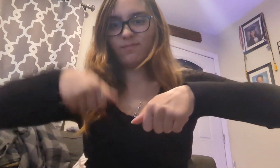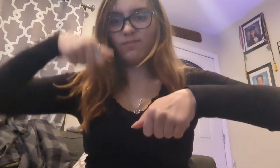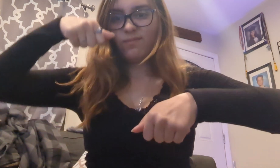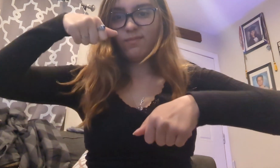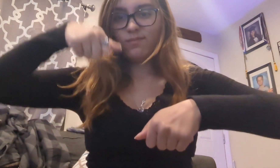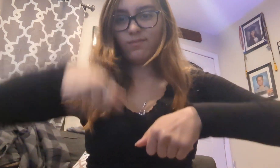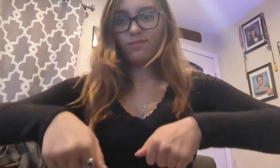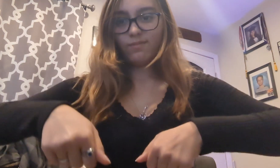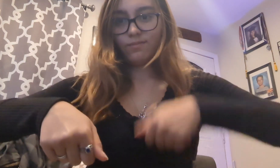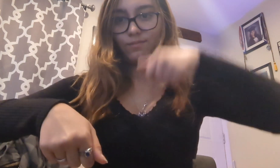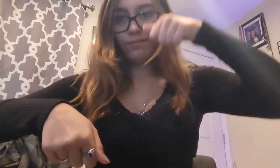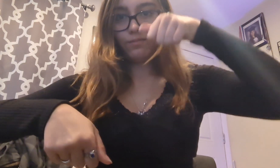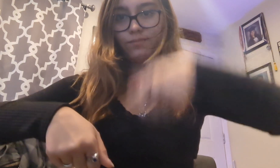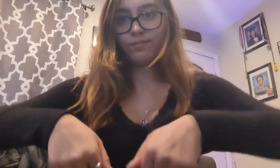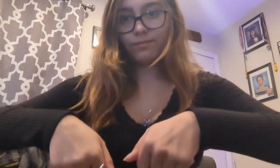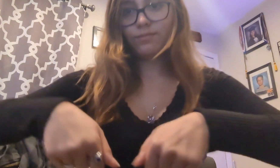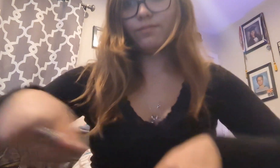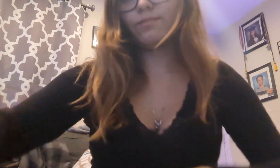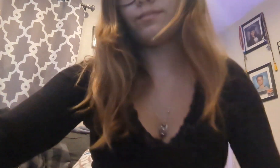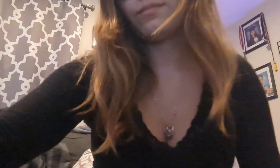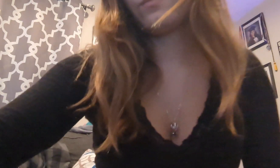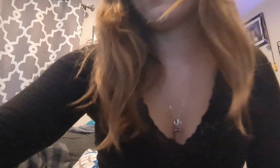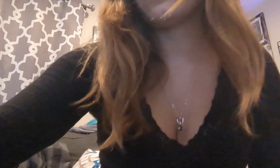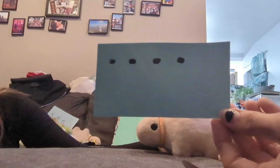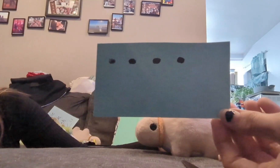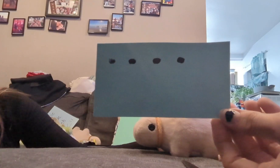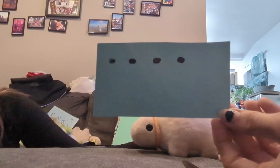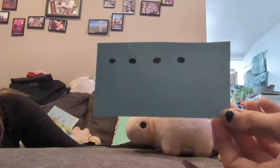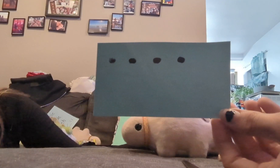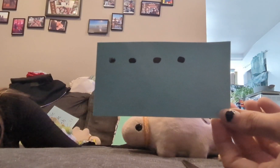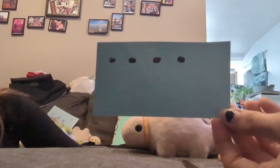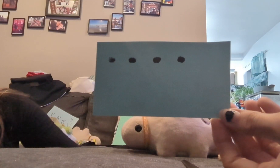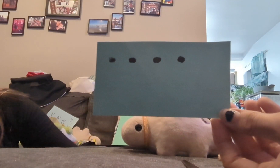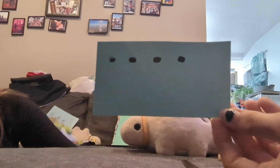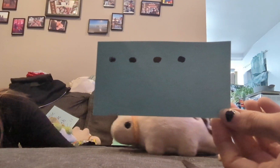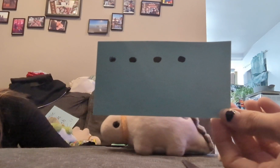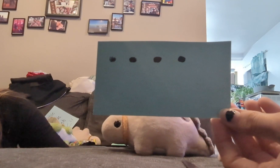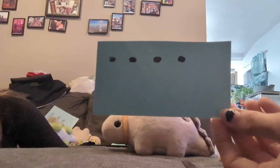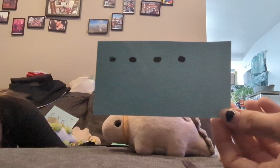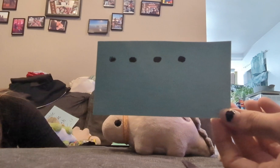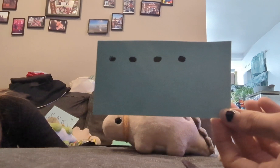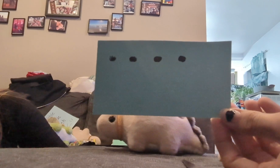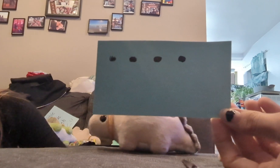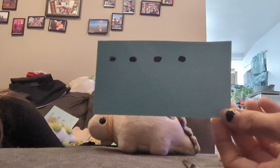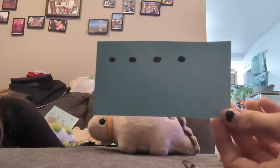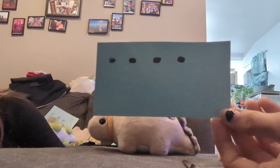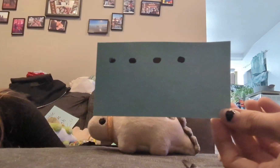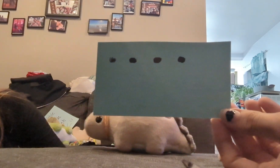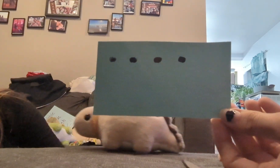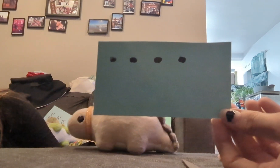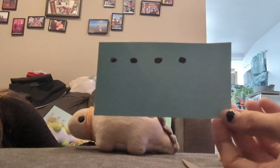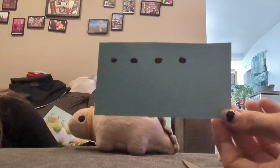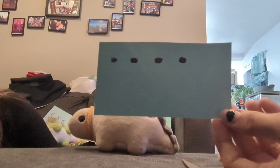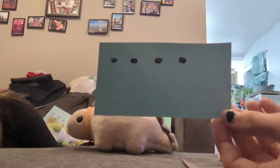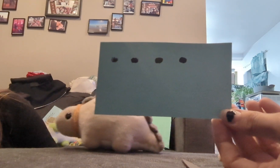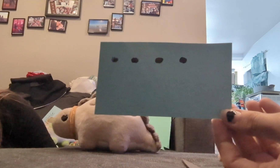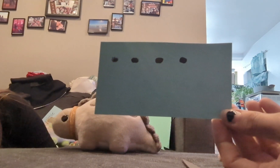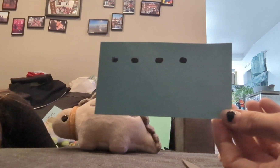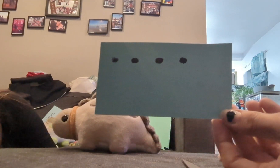Ideally, we're out of this thing. That'll do. Sell some water and lemon for blood. Before